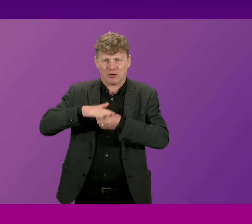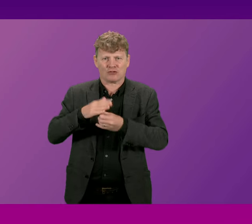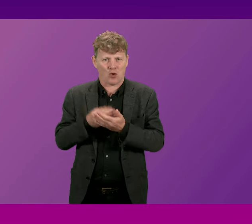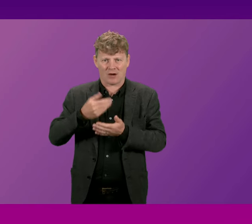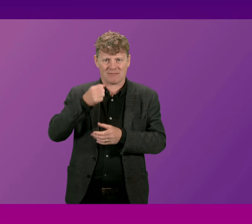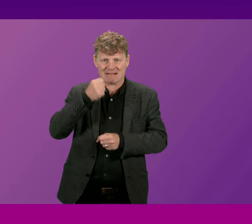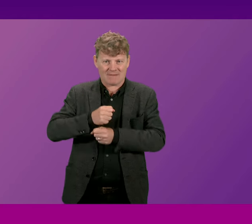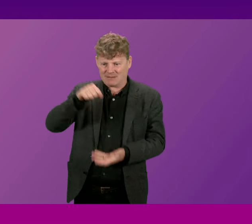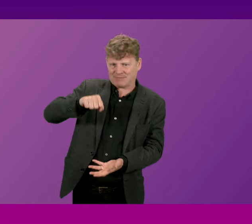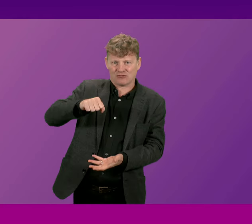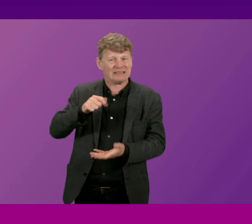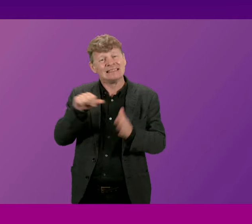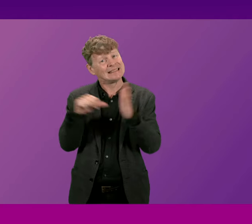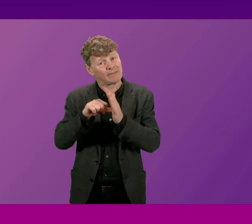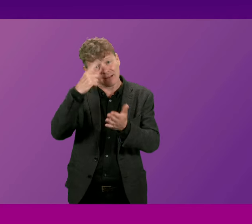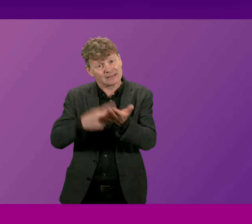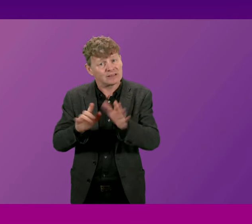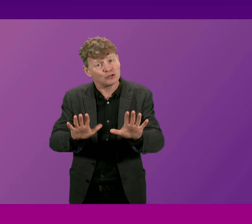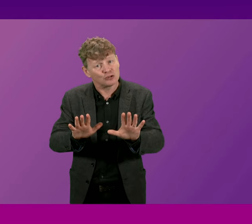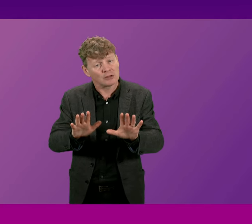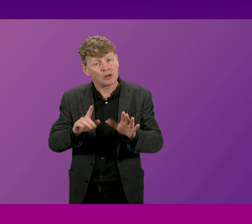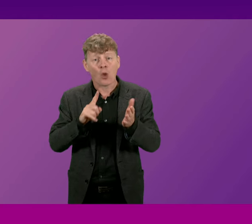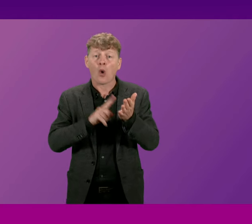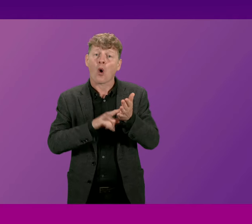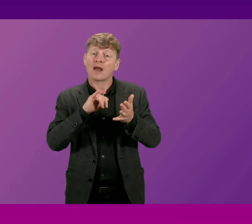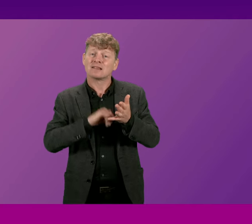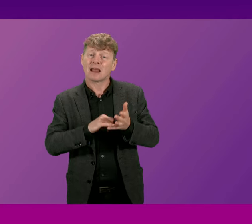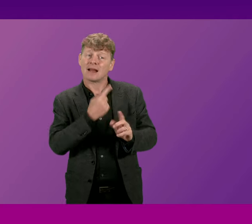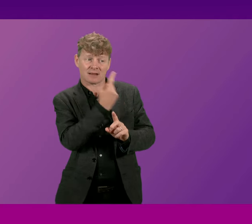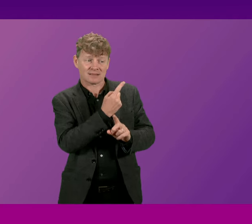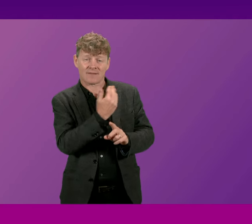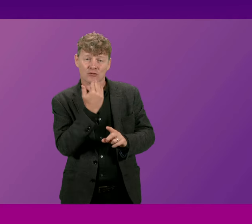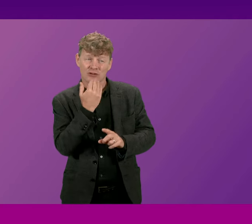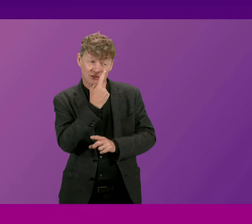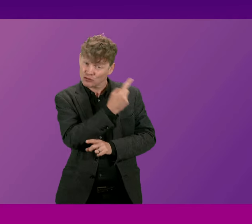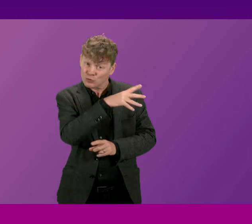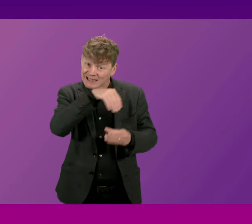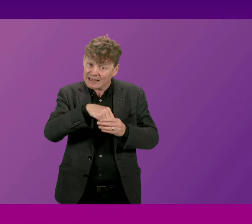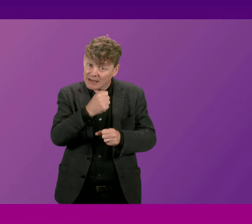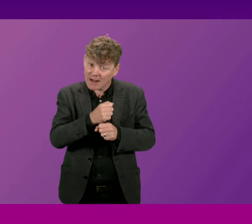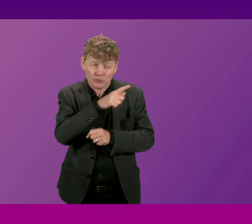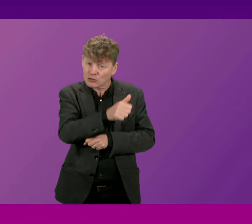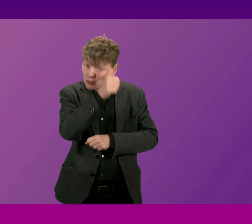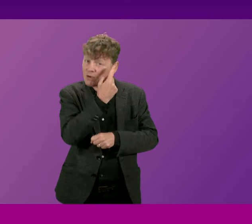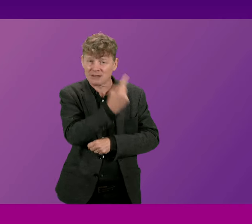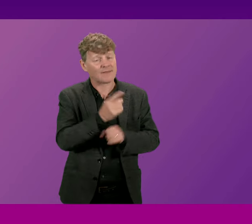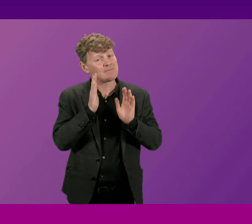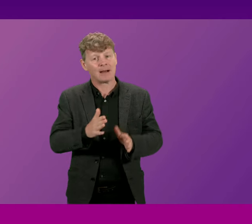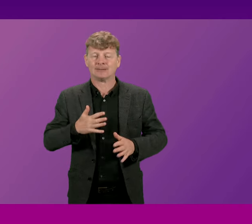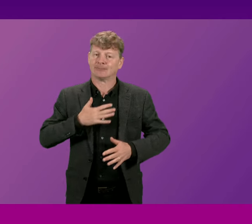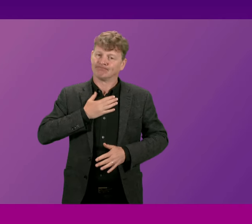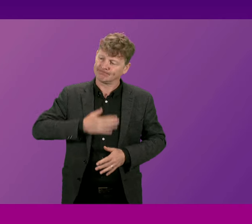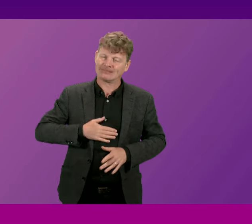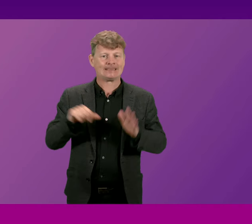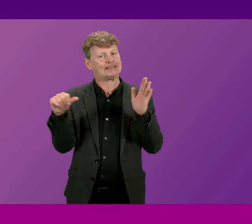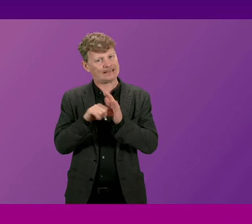that's the difficult decision the government has had to do and what Lana Slater will appreciate from her peer in government is the government regularly has to face up to difficult